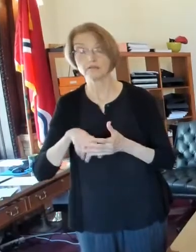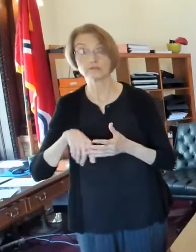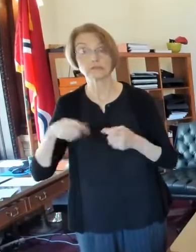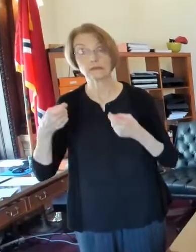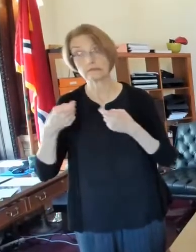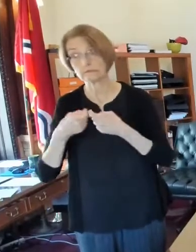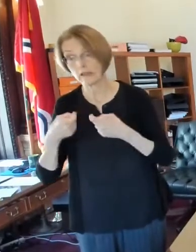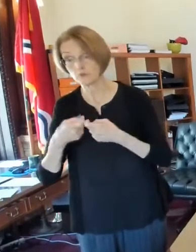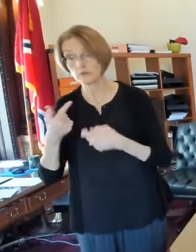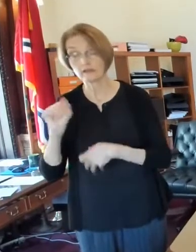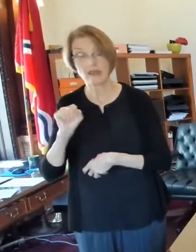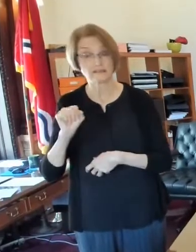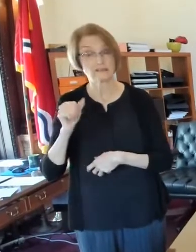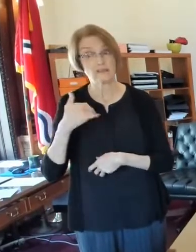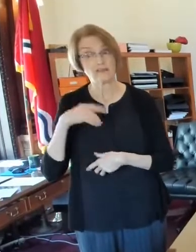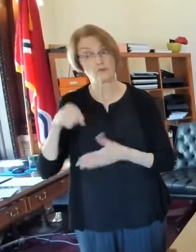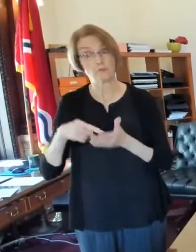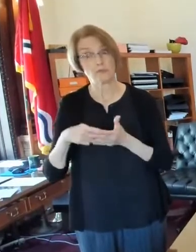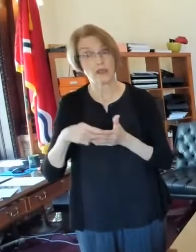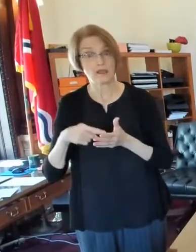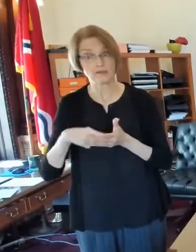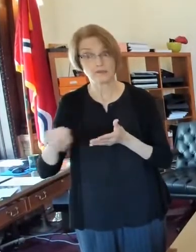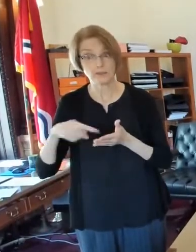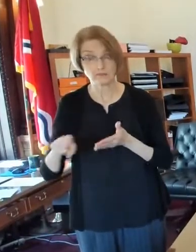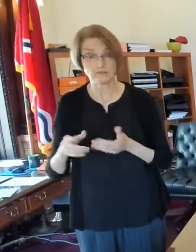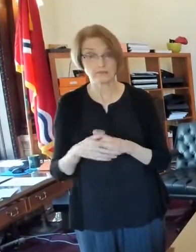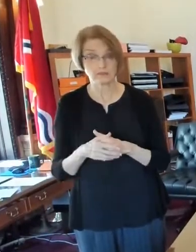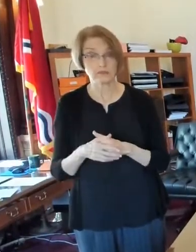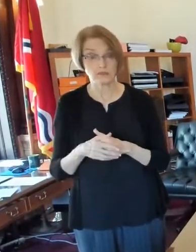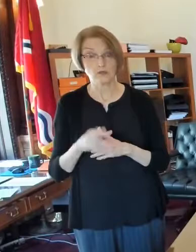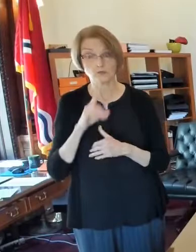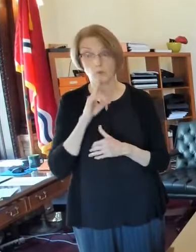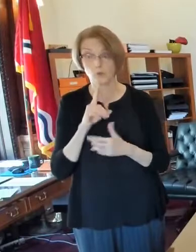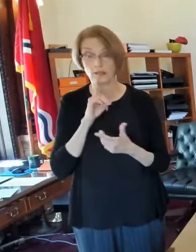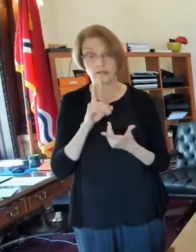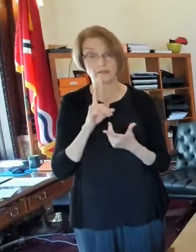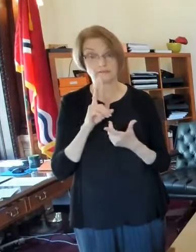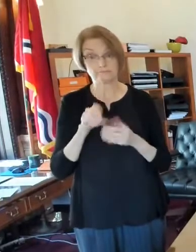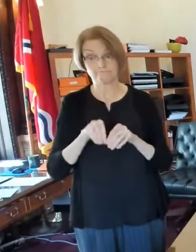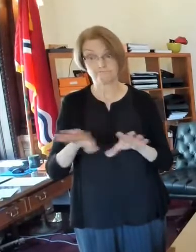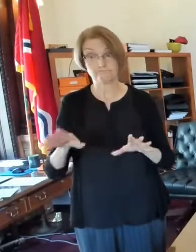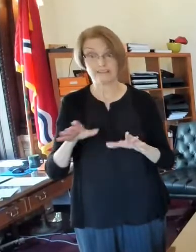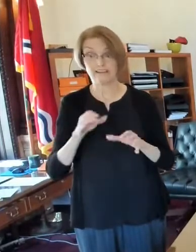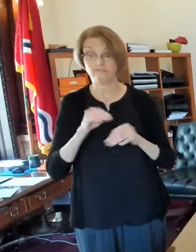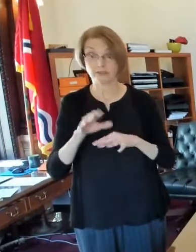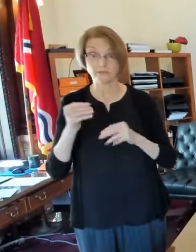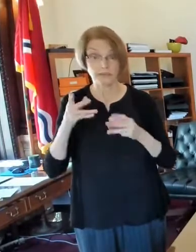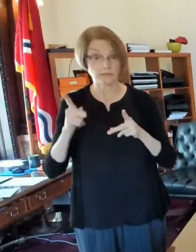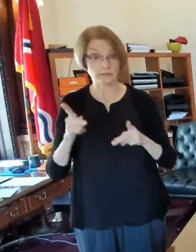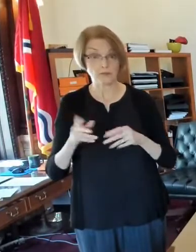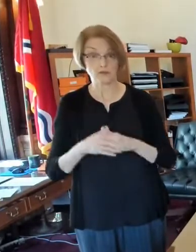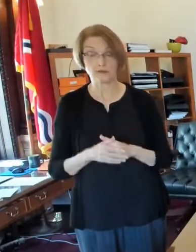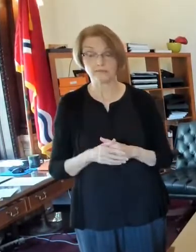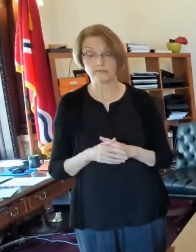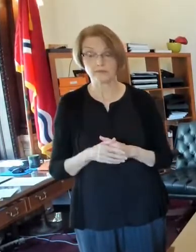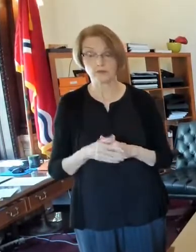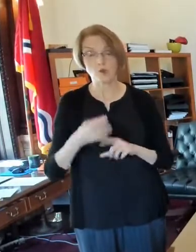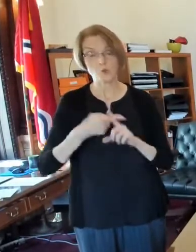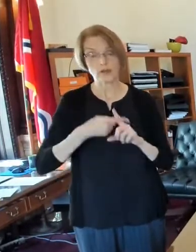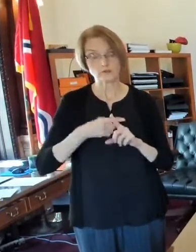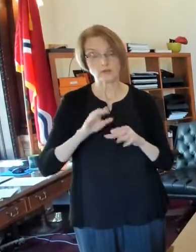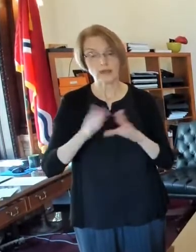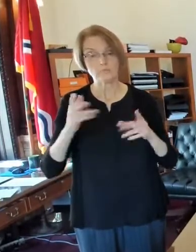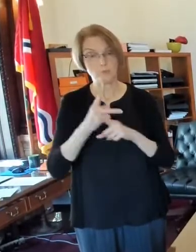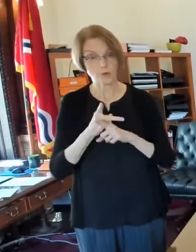this has a real, um, trickle effect to other, to other folks. So rental and mortgage assistance, uh, $3